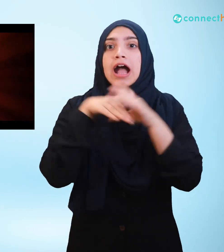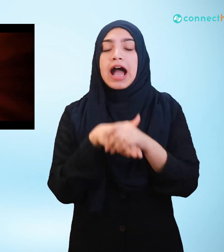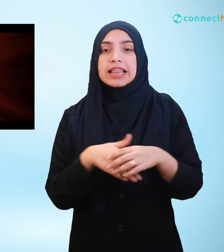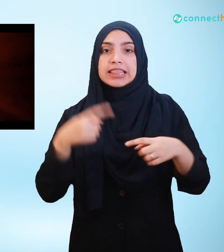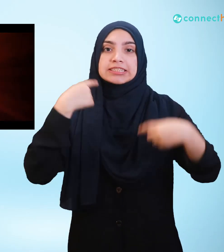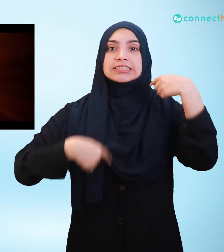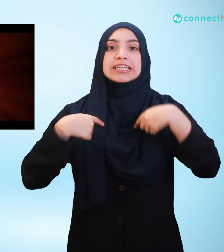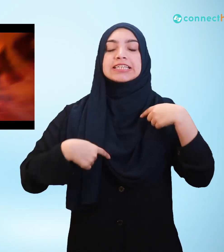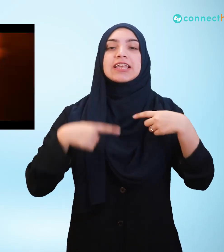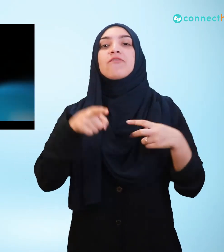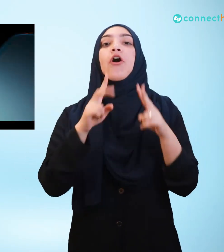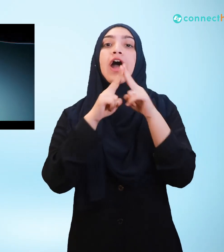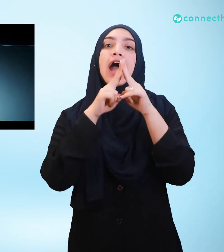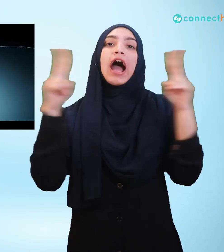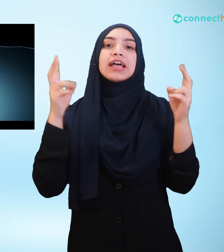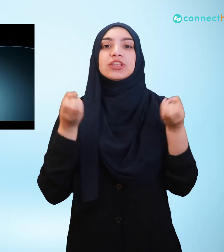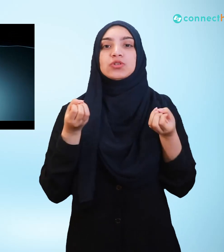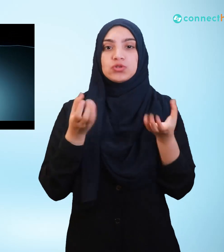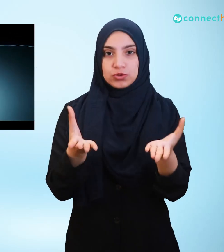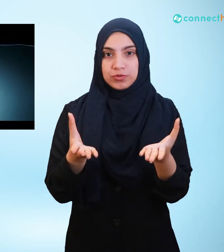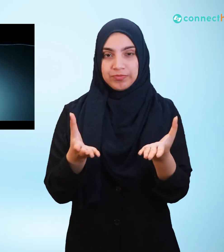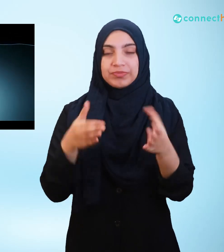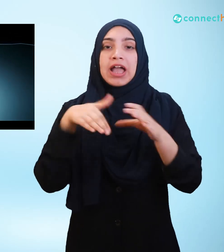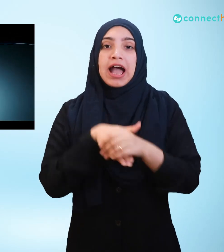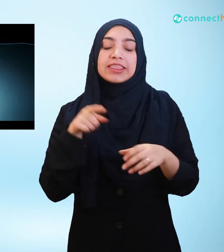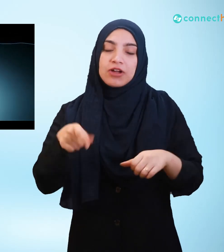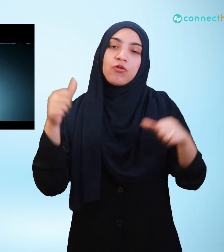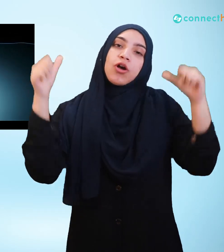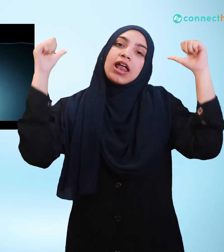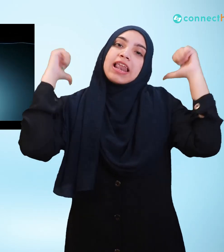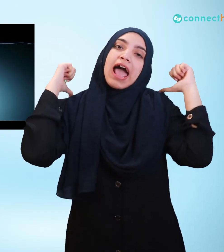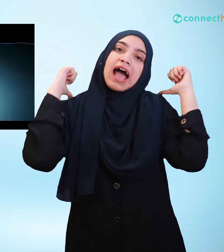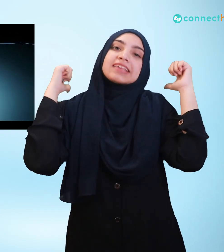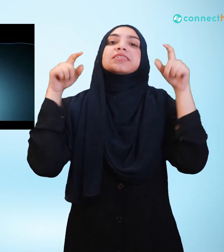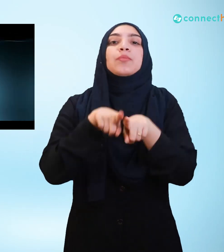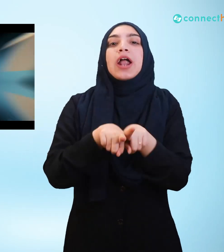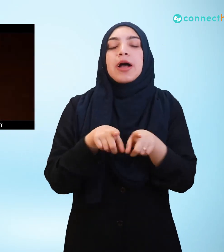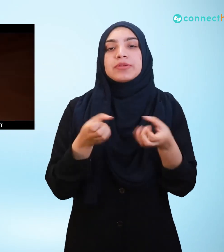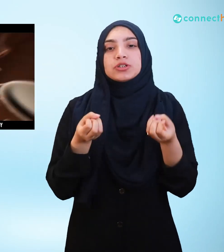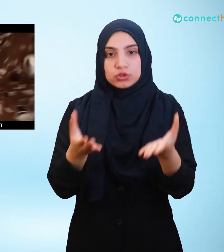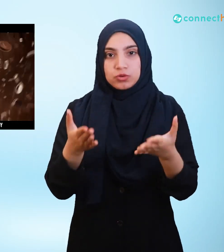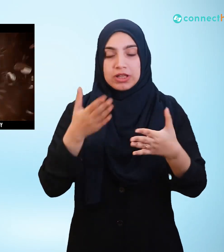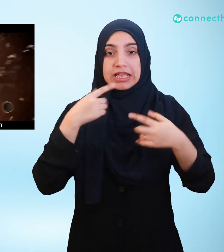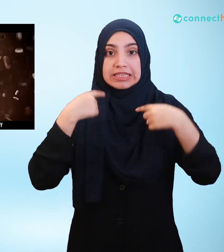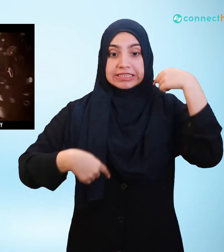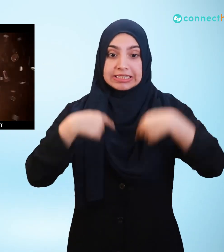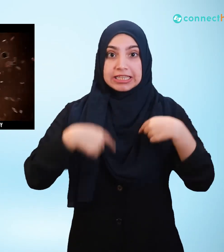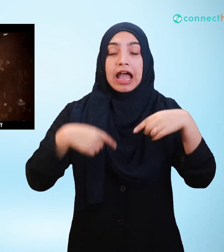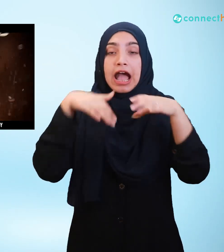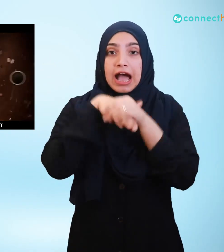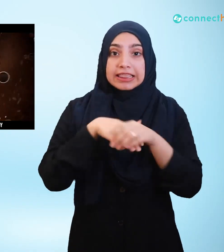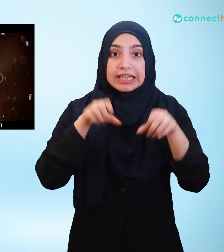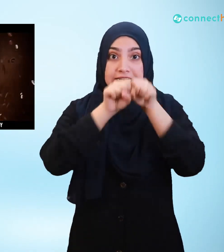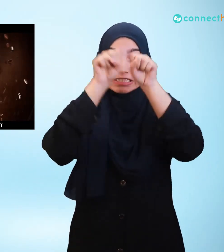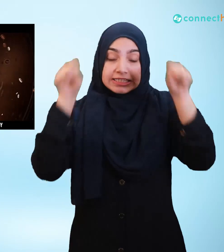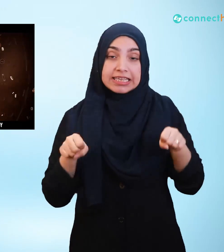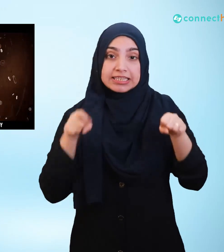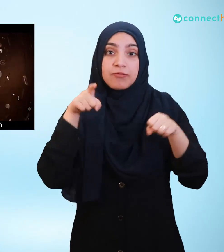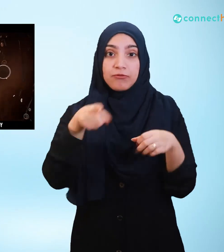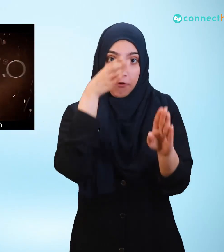fasting schedule and the digestive system is able to rest. The digestive system focuses its energy on cleansing